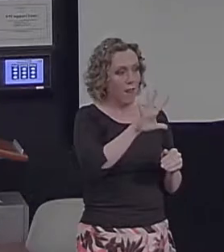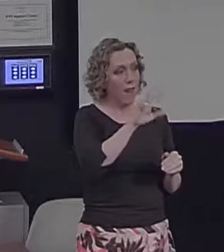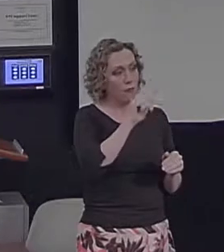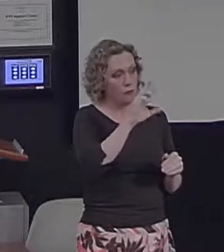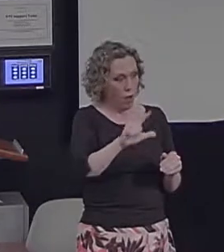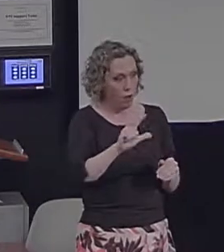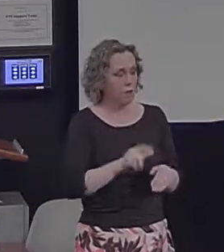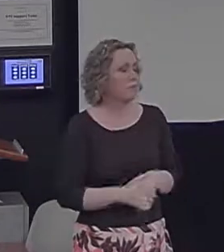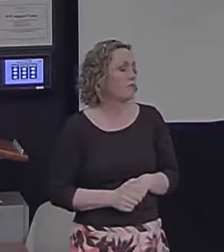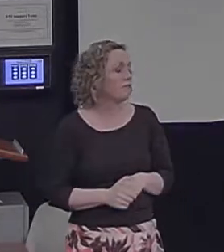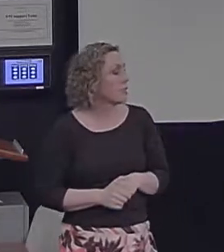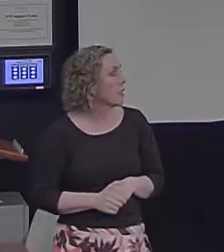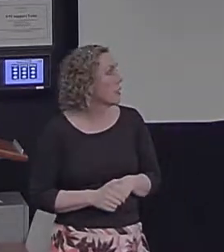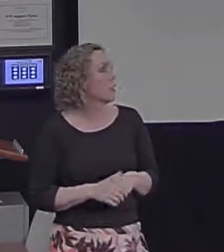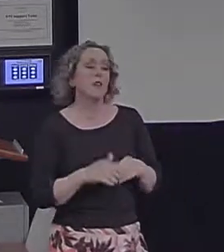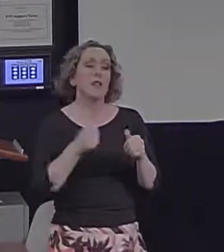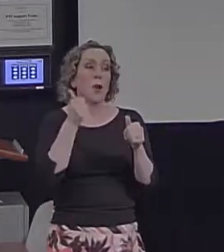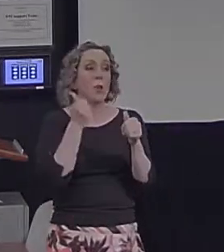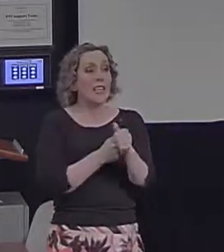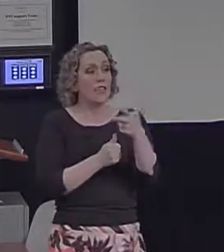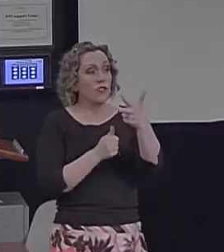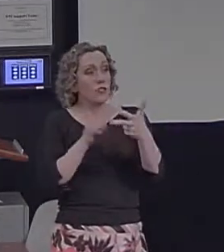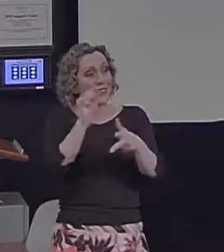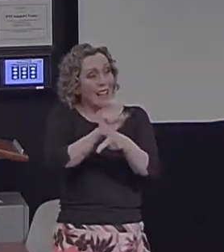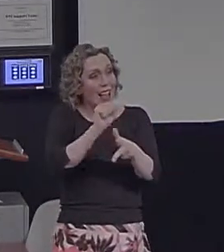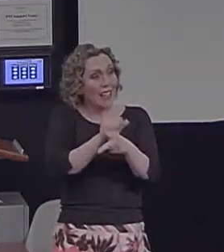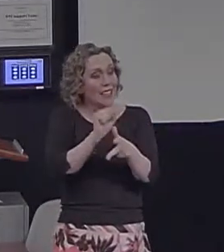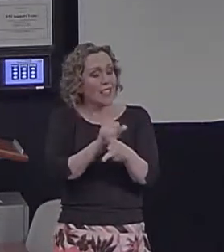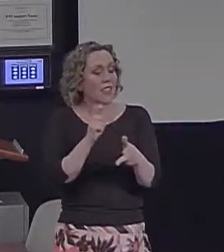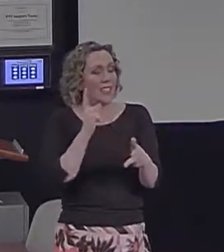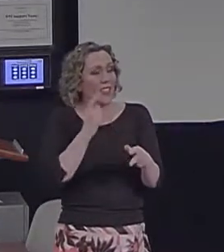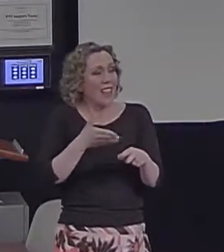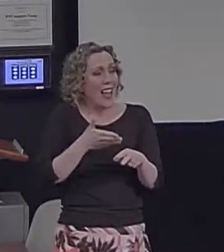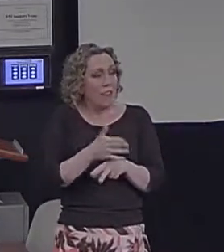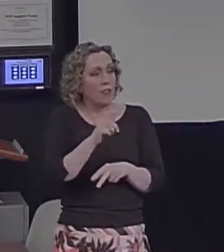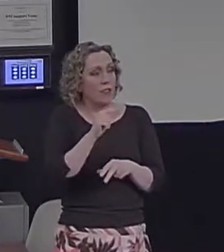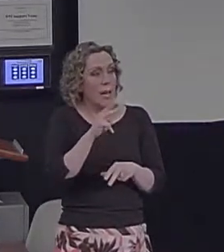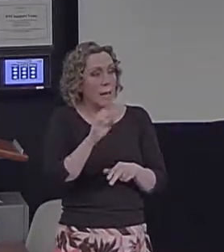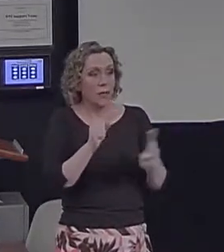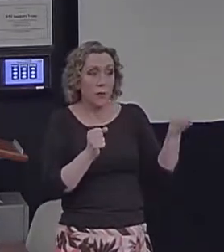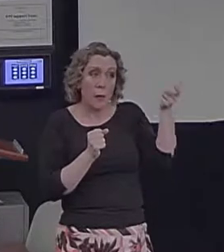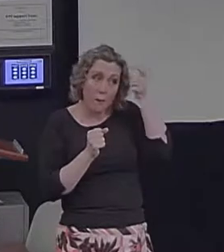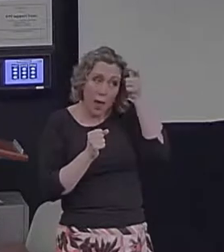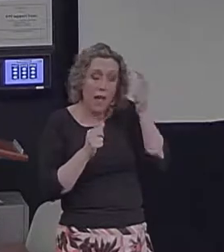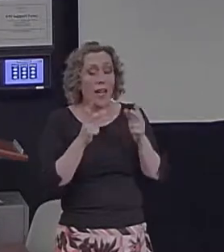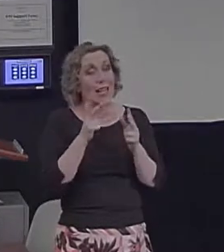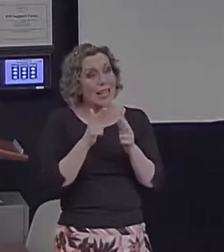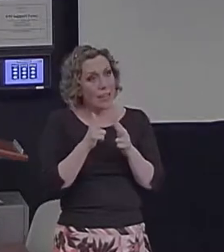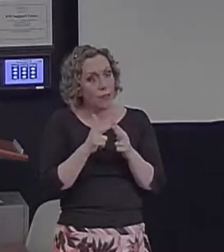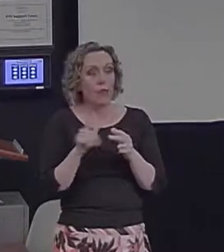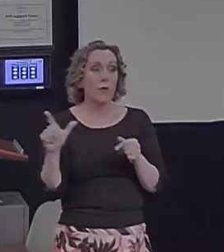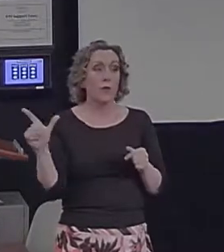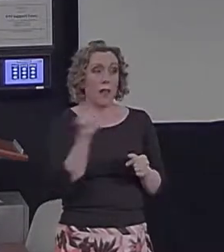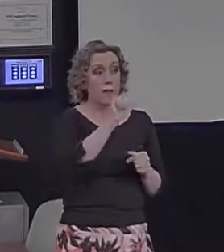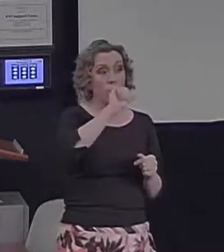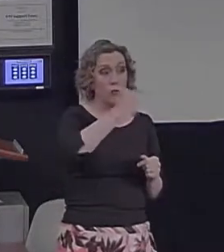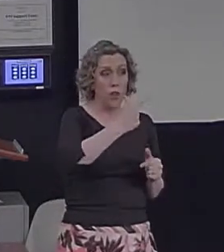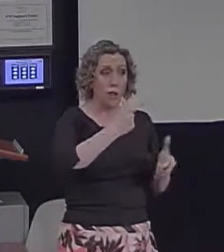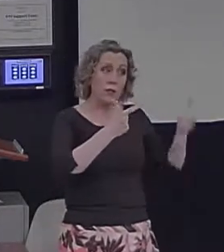critical tasks comes after TMS was applied either to the left angular gyrus, shown here in